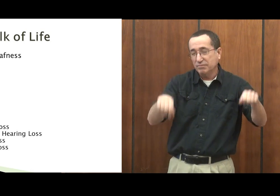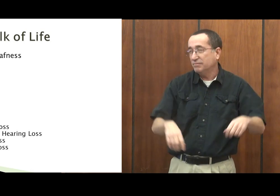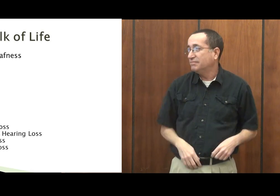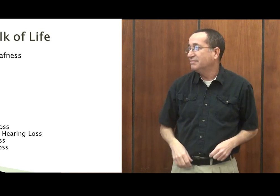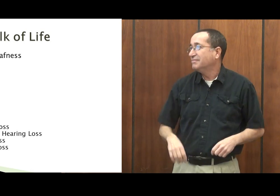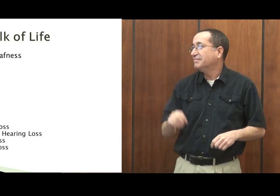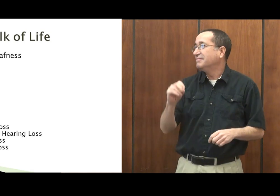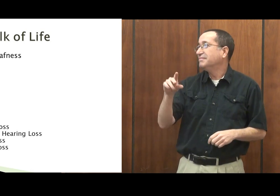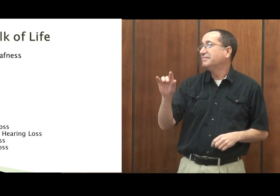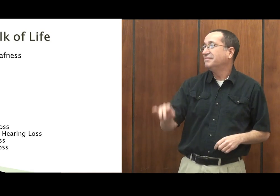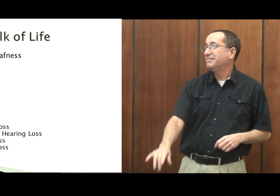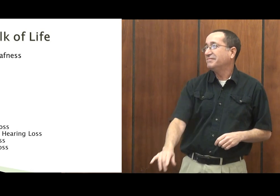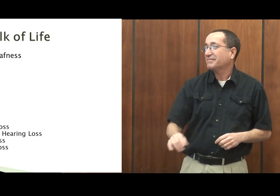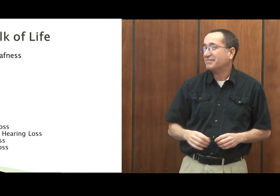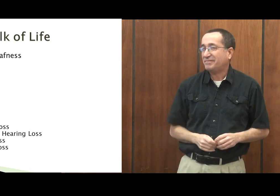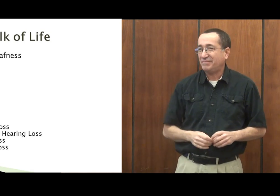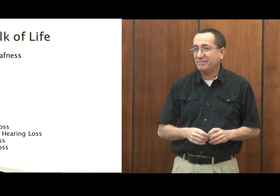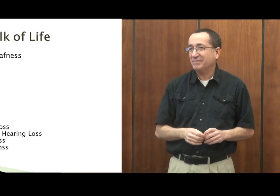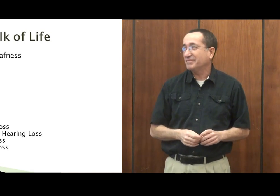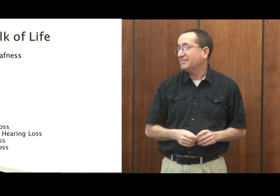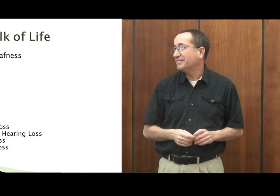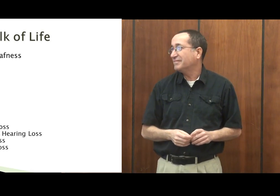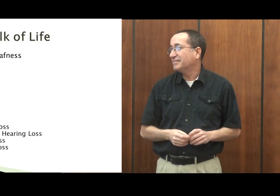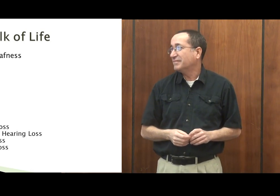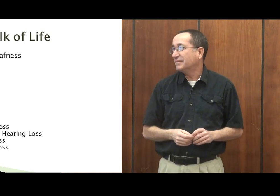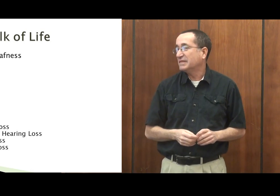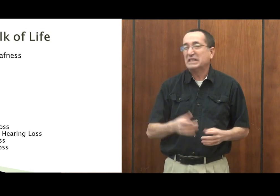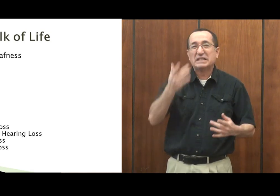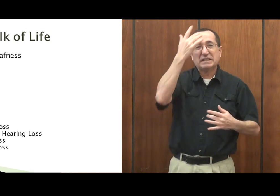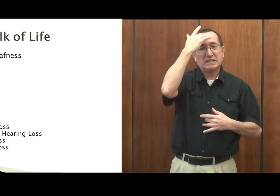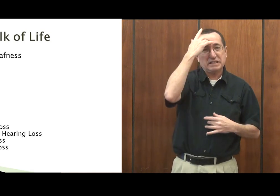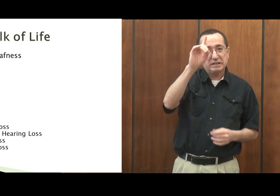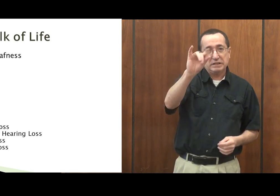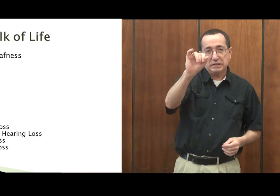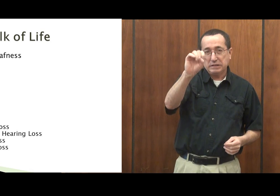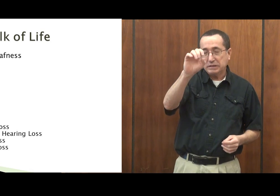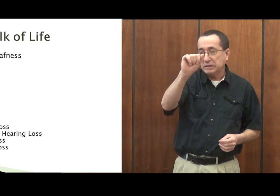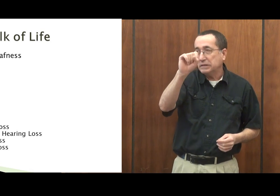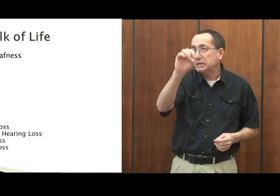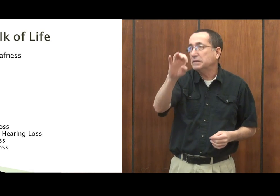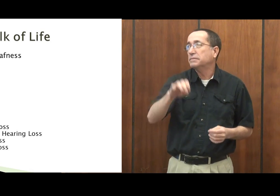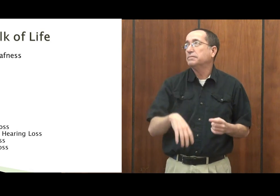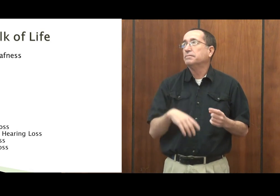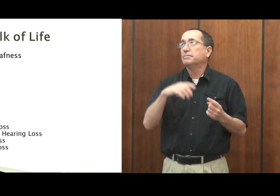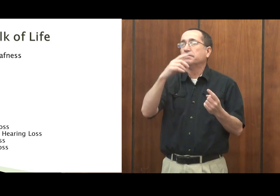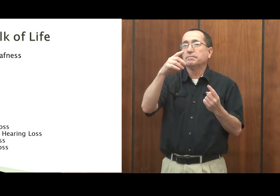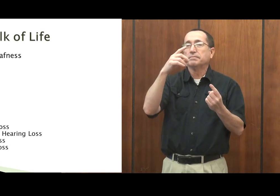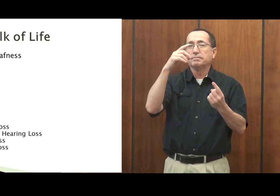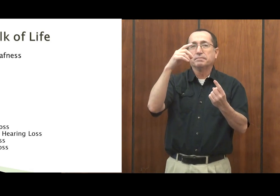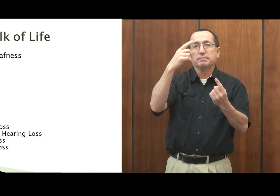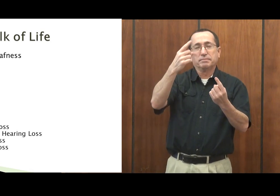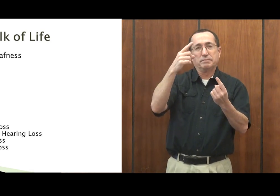So it is possible. Okay. Diseases can cause hearing loss.